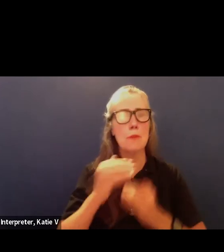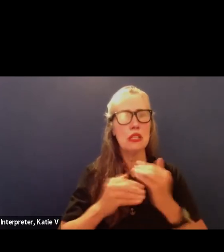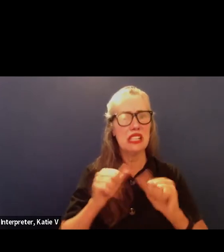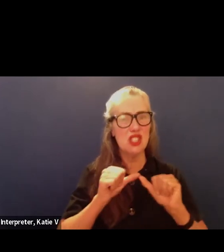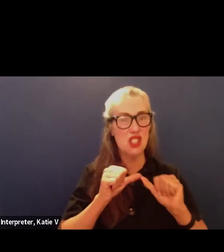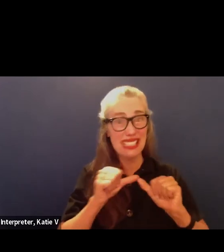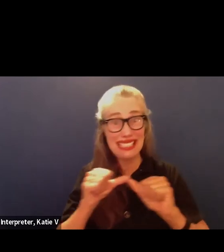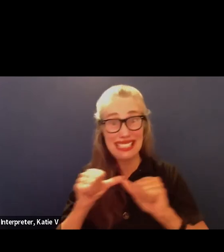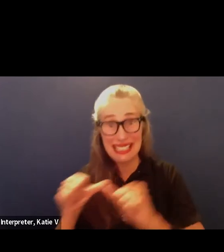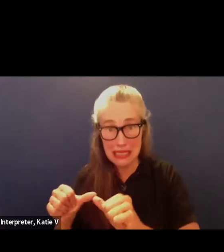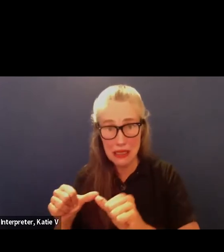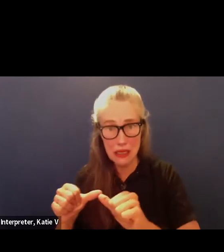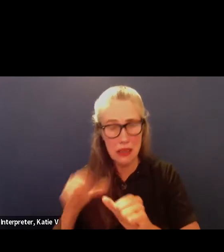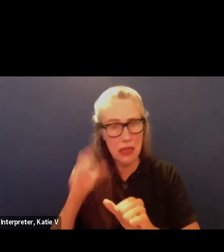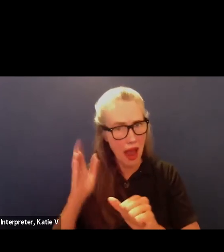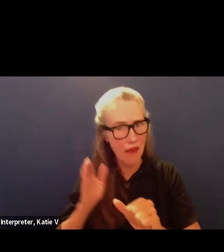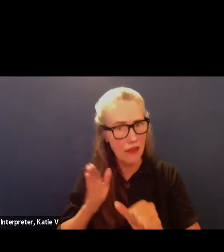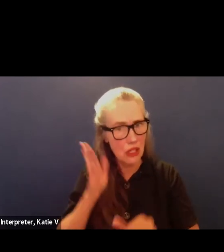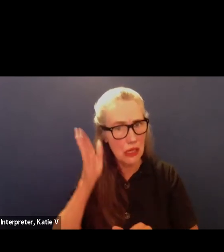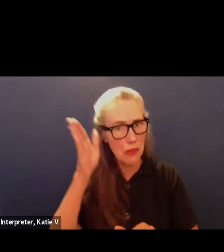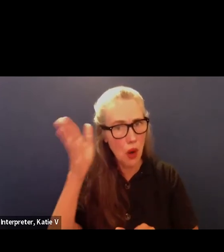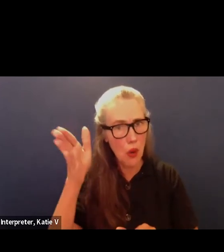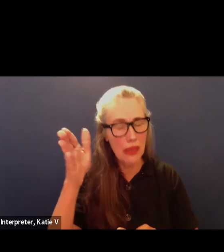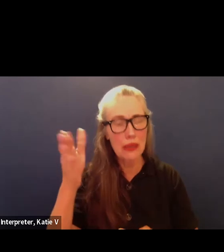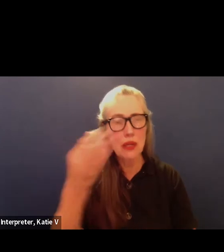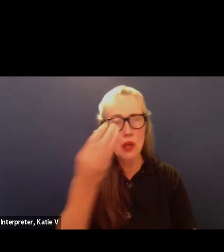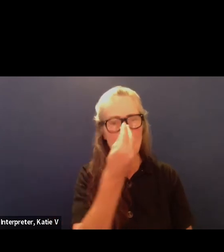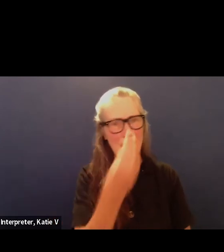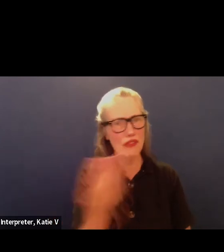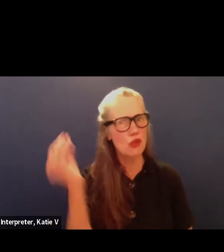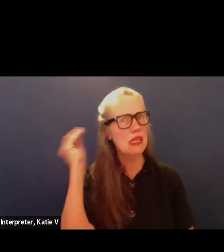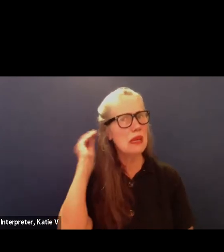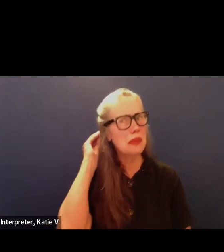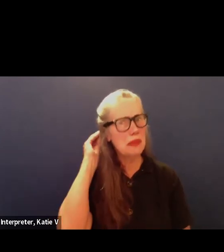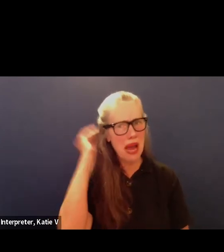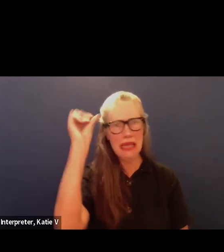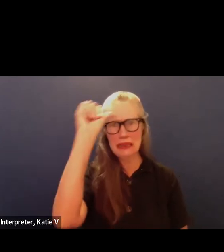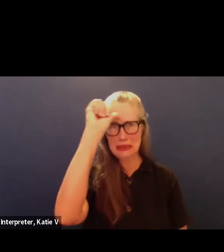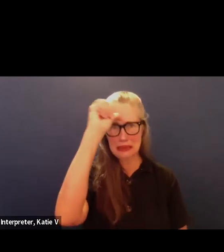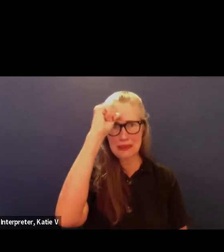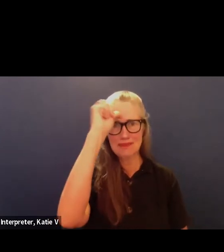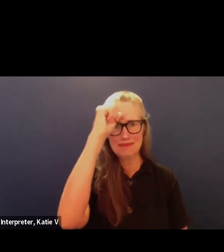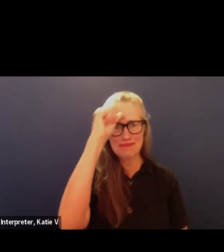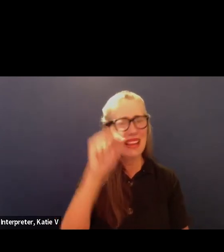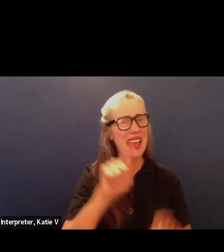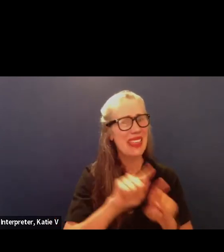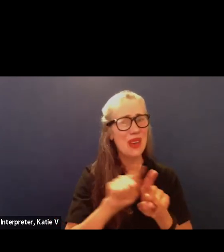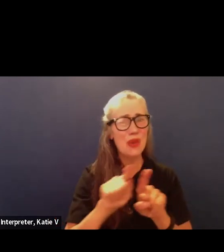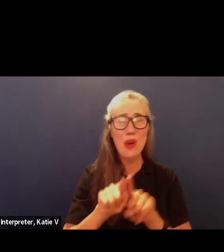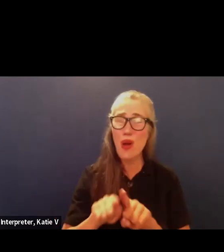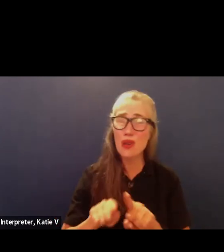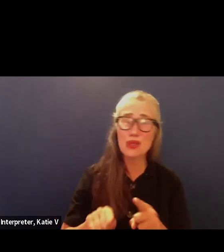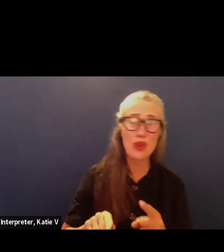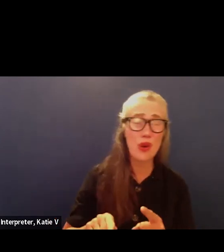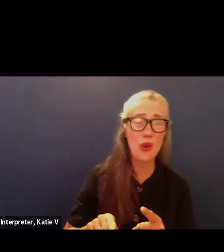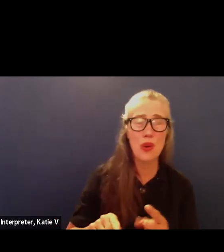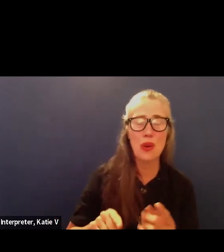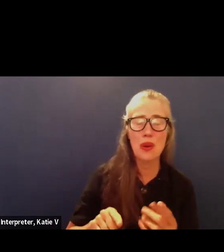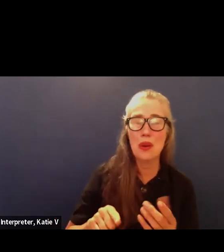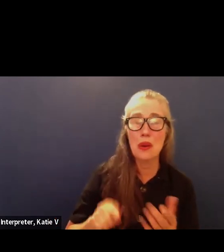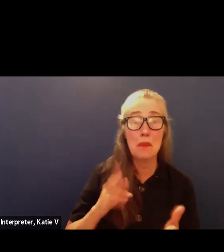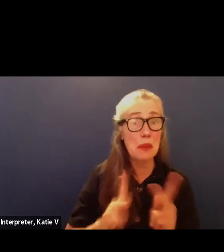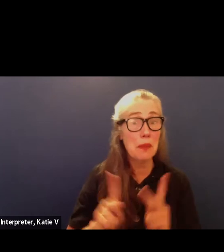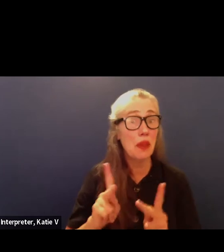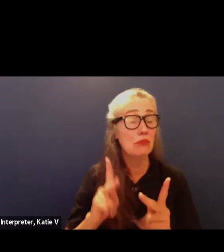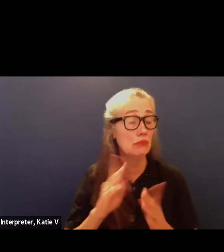this next year that we can keep in mind along with that there were also many ideas